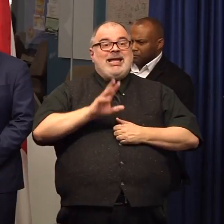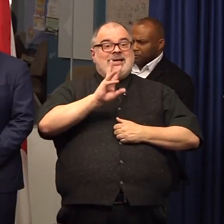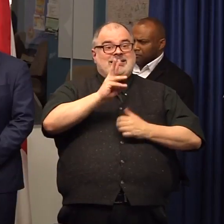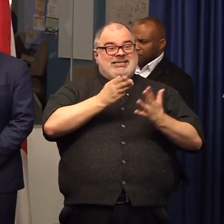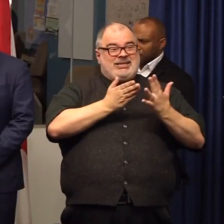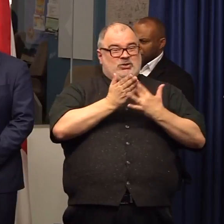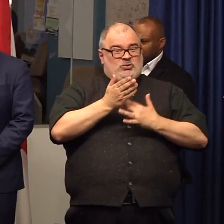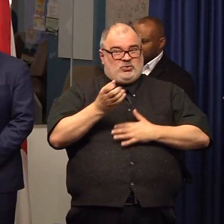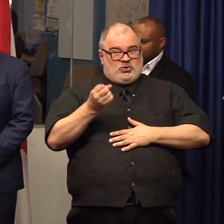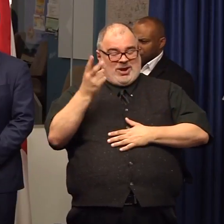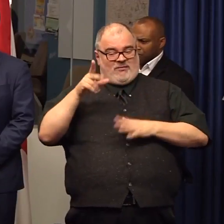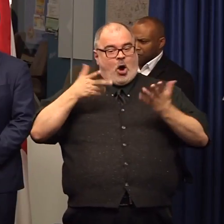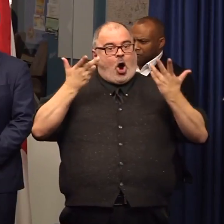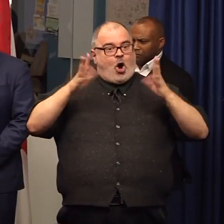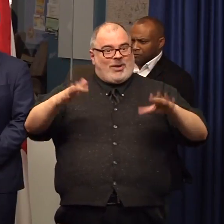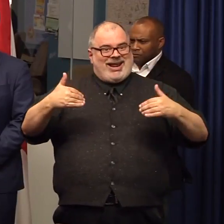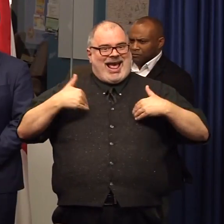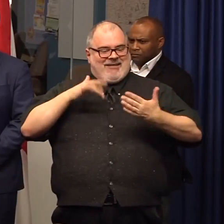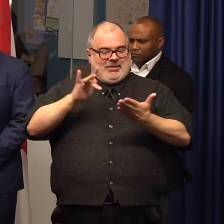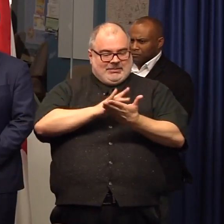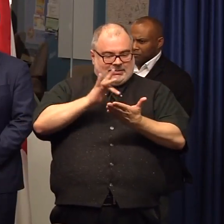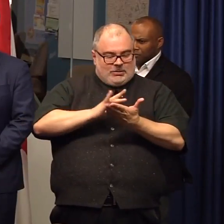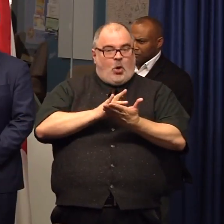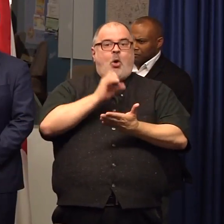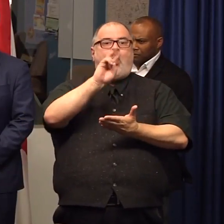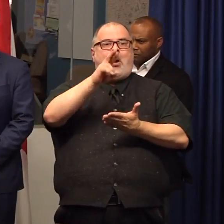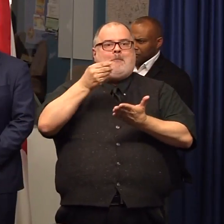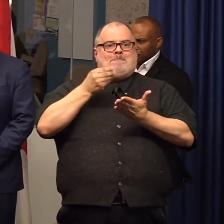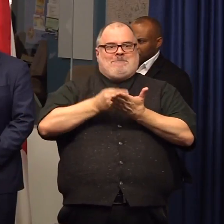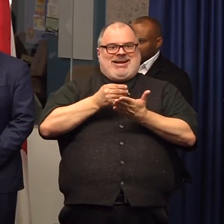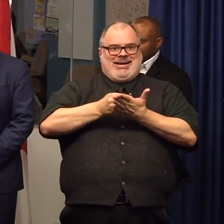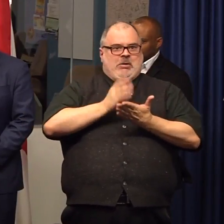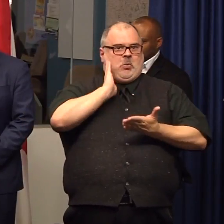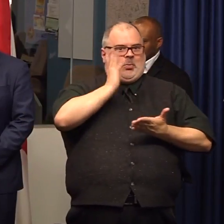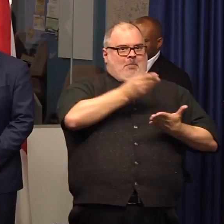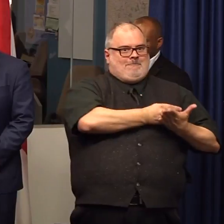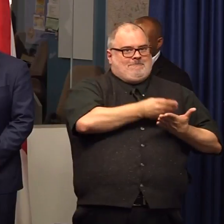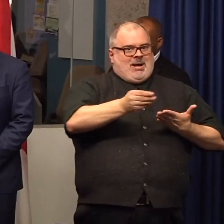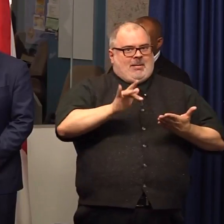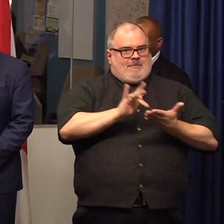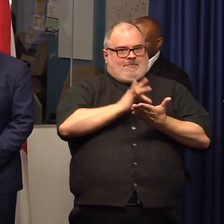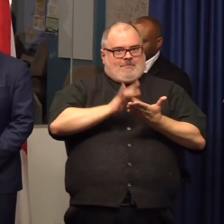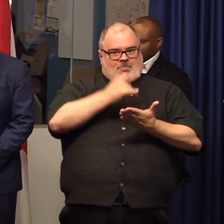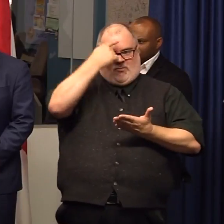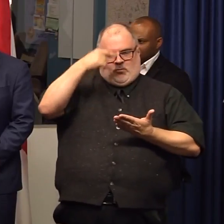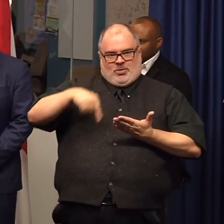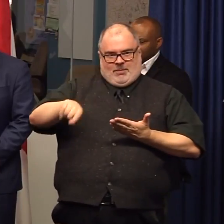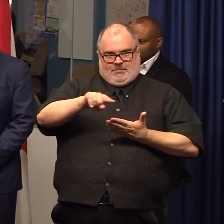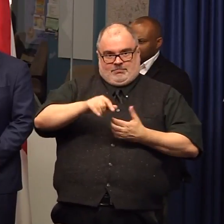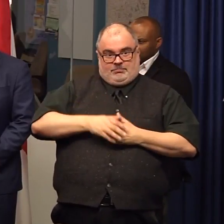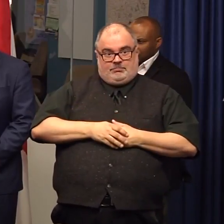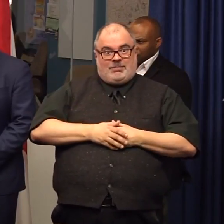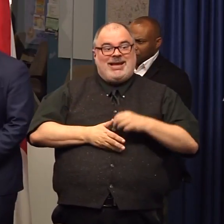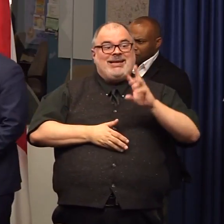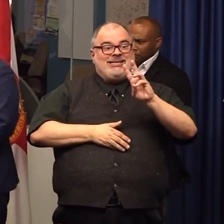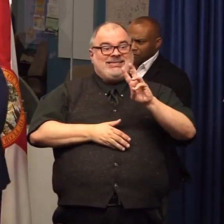of them have devices or they have money now that they can spend for devices for low-income kids and internet access so all the 6-12 will be virtual